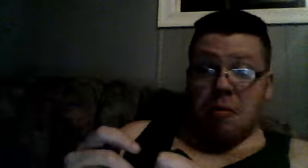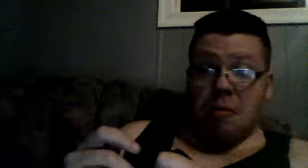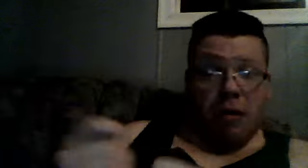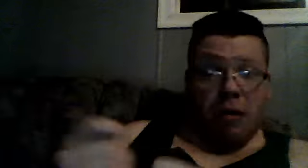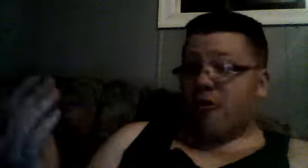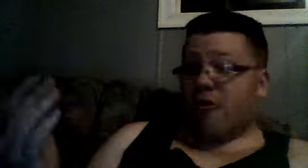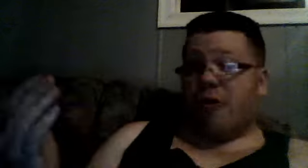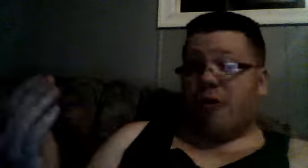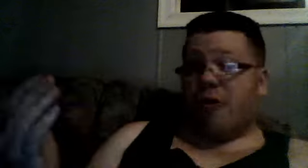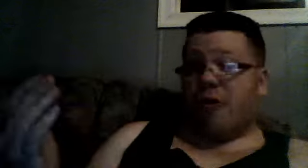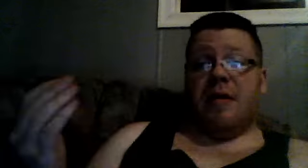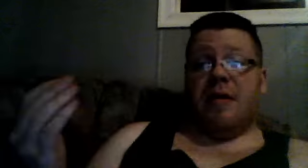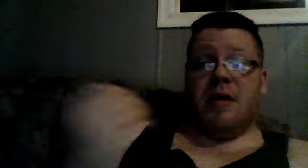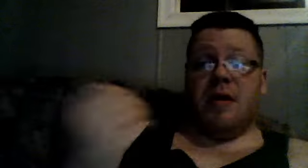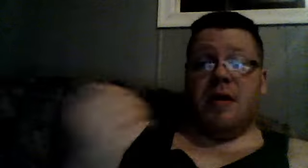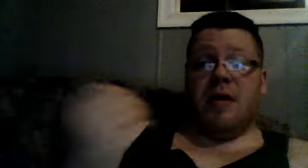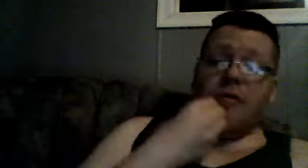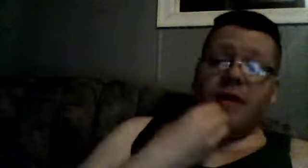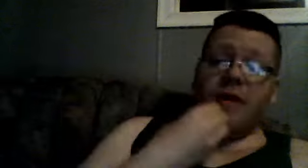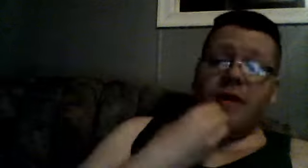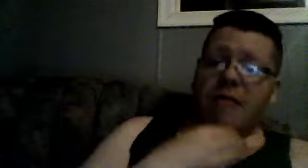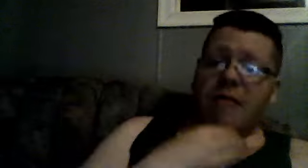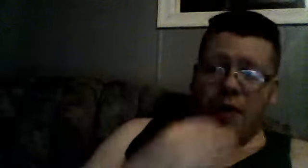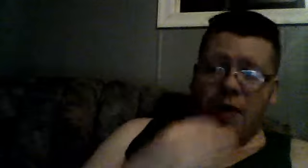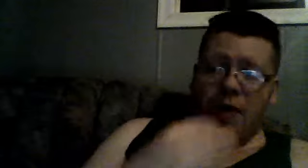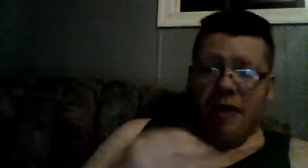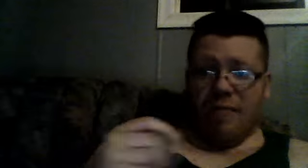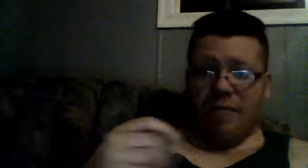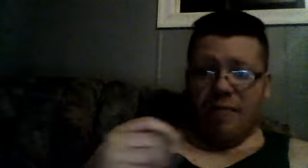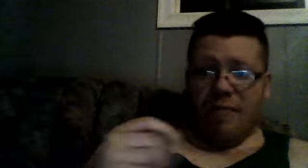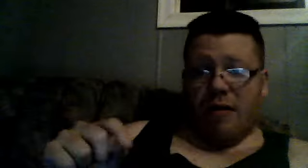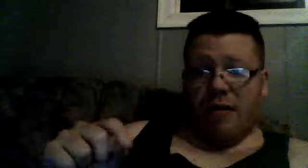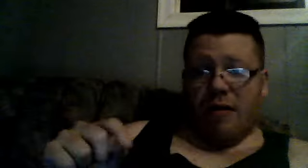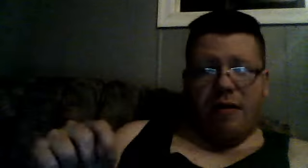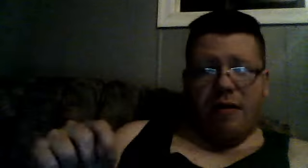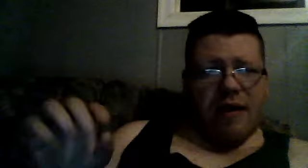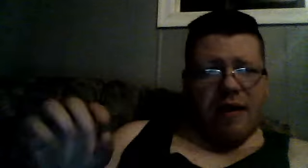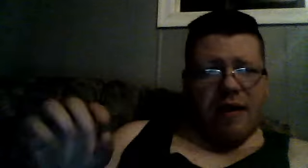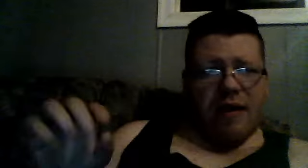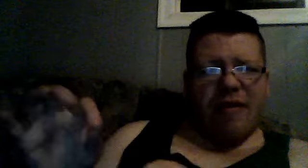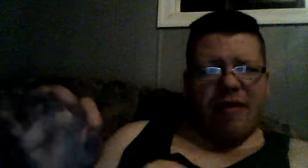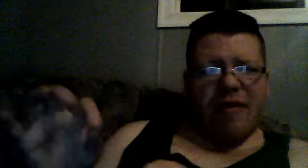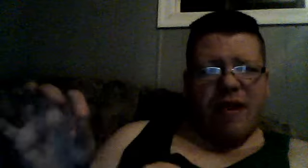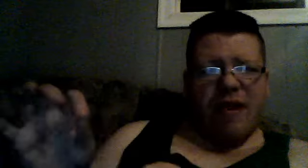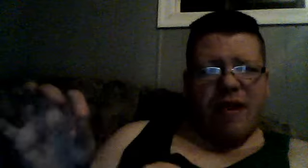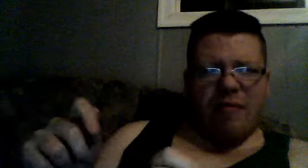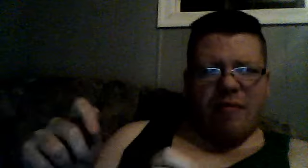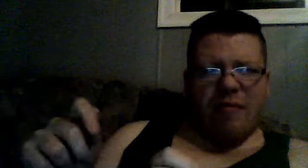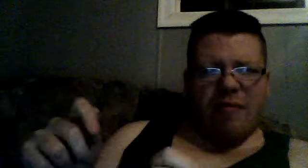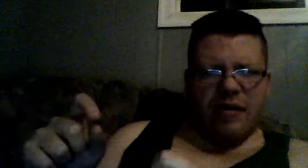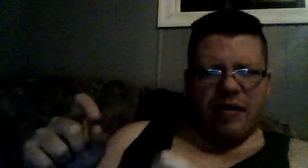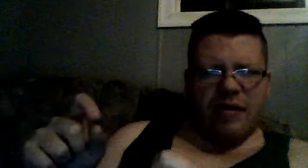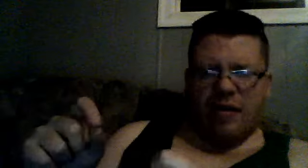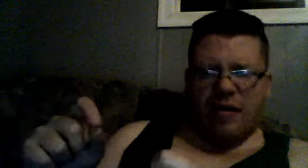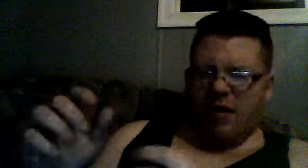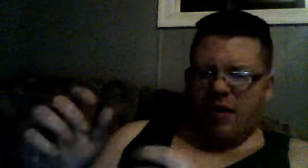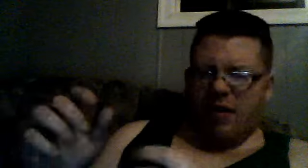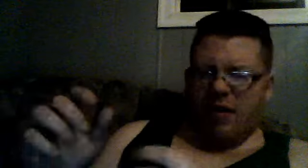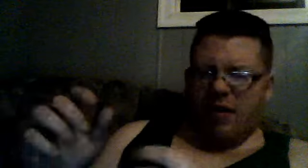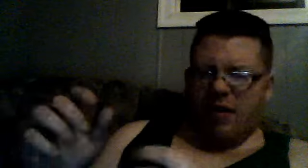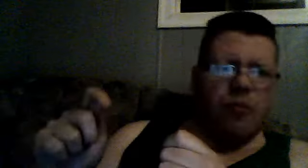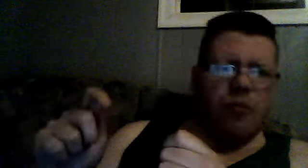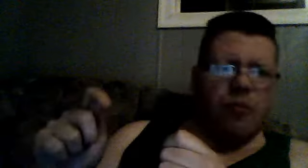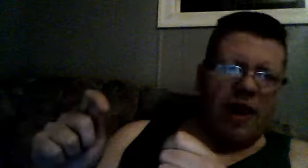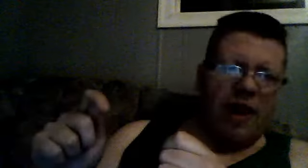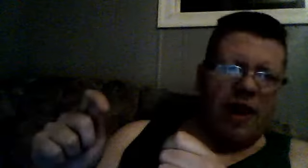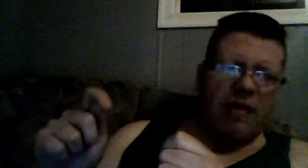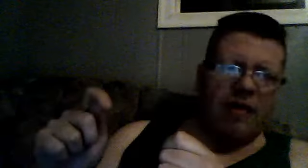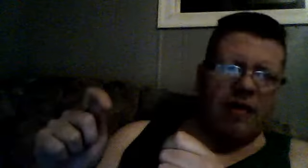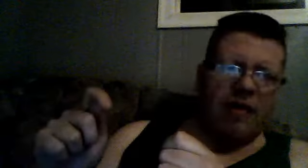literature, you have to pay, use it, as the, use the book, as a guideline,